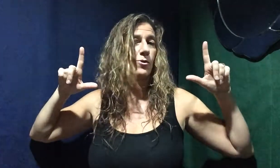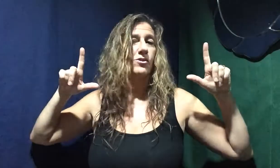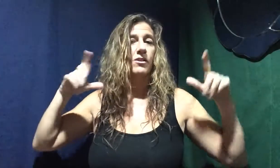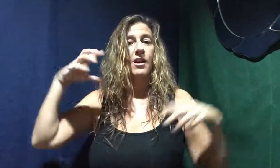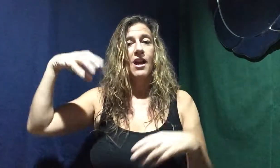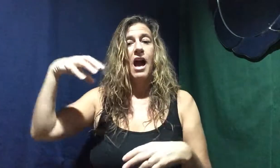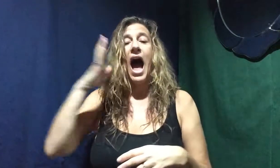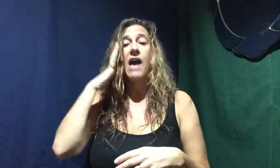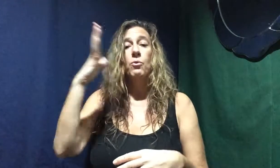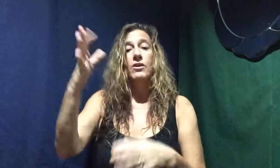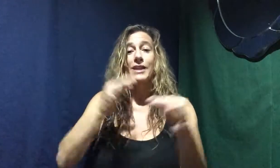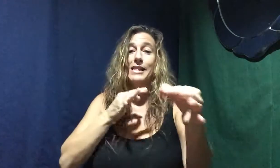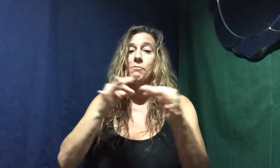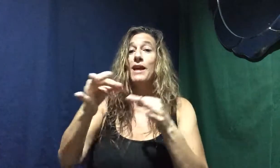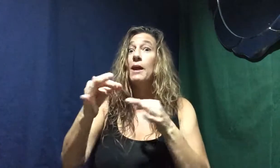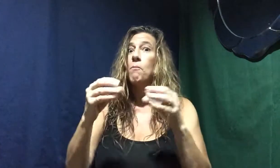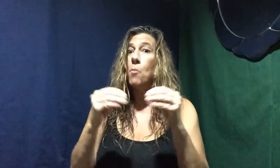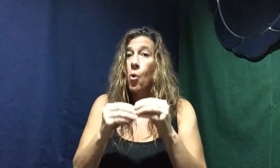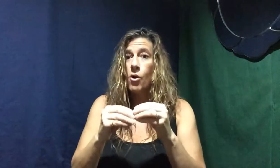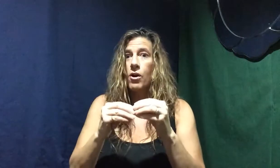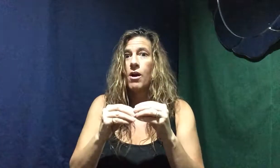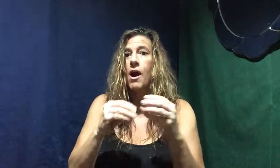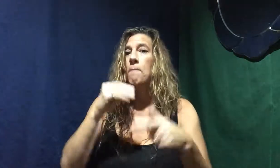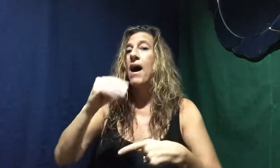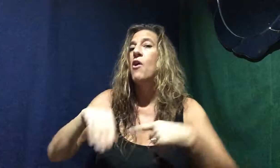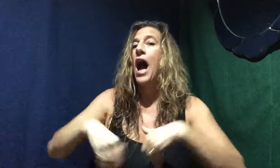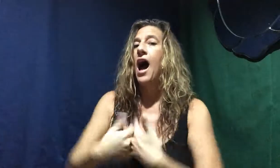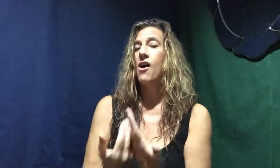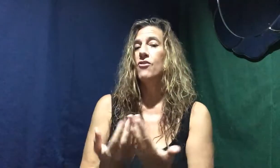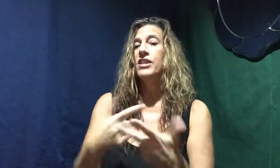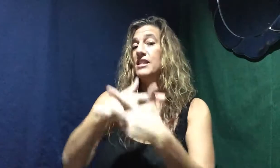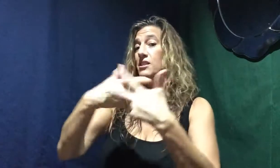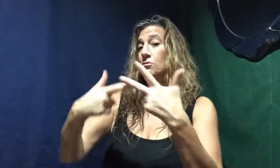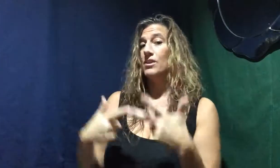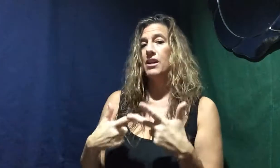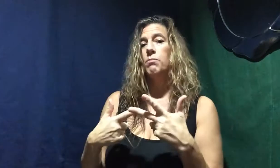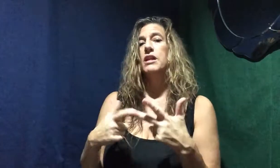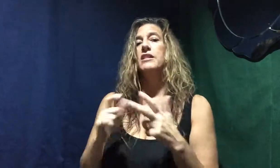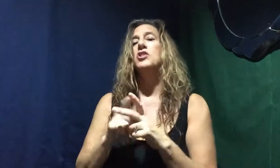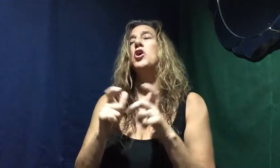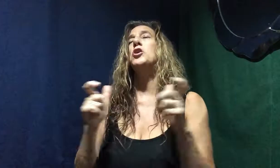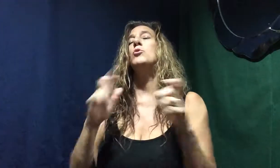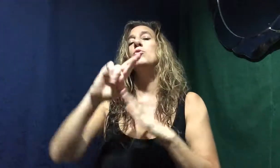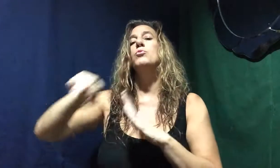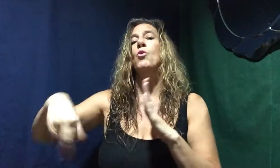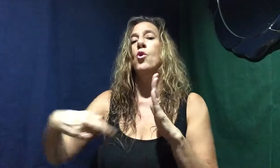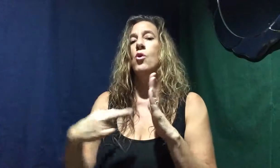I will explain more about how these three play such a huge role